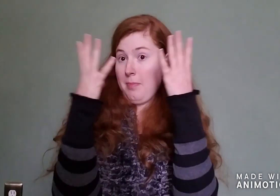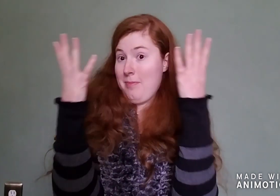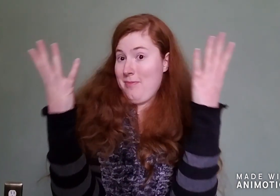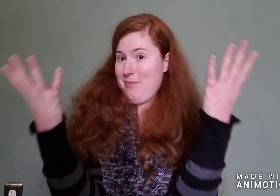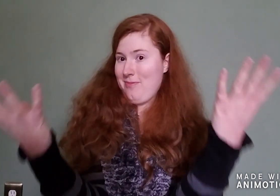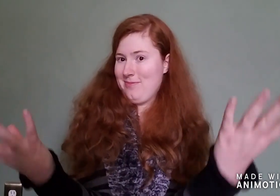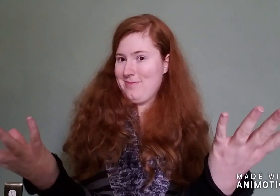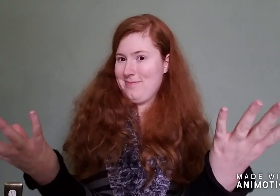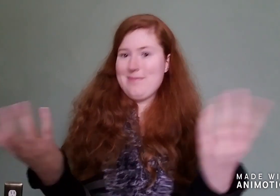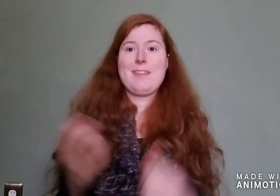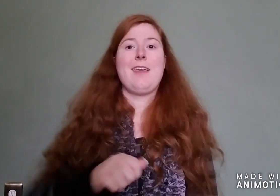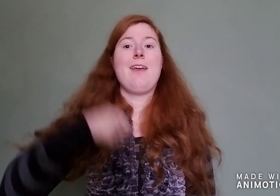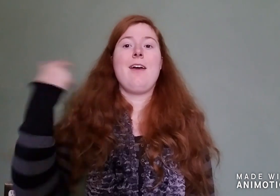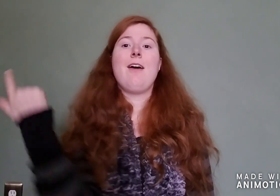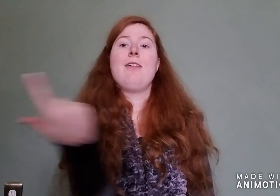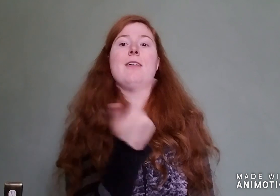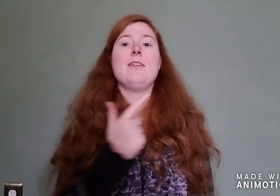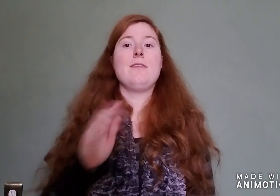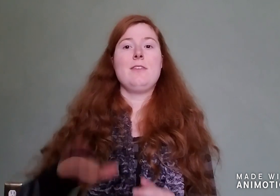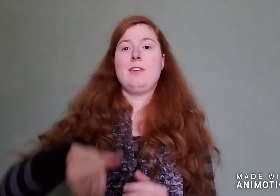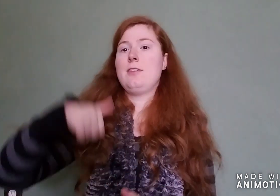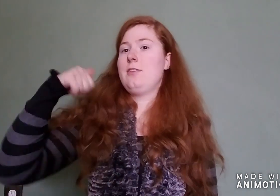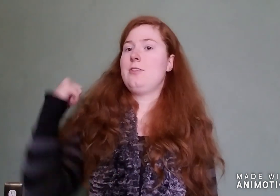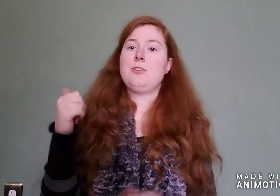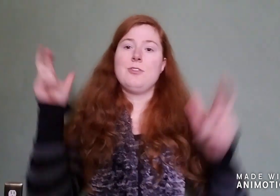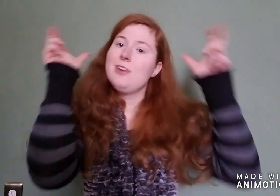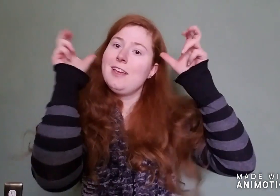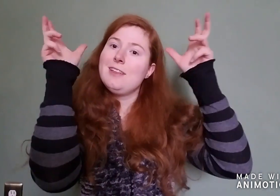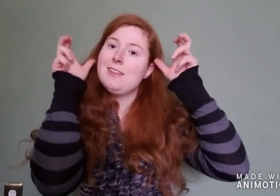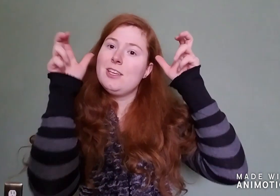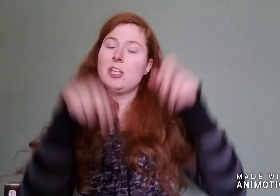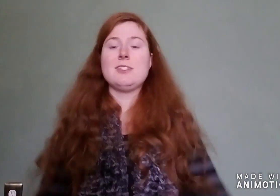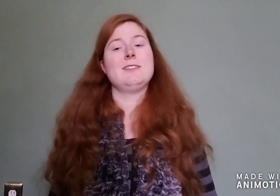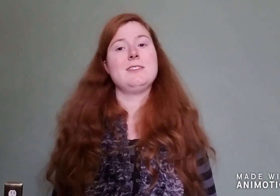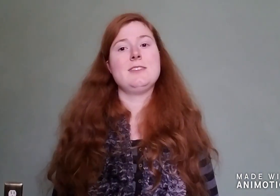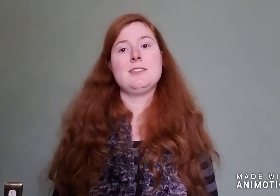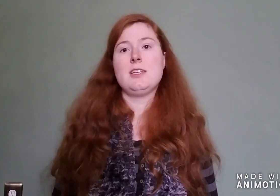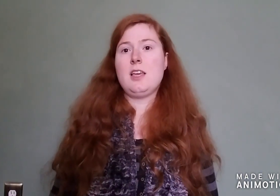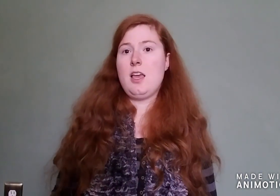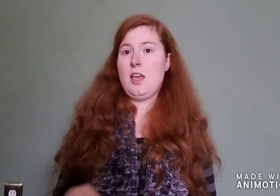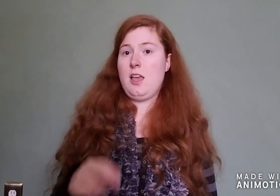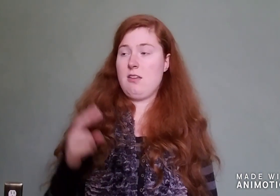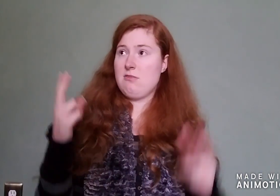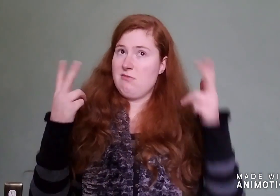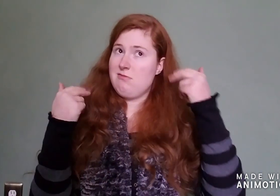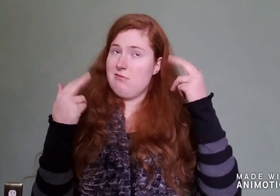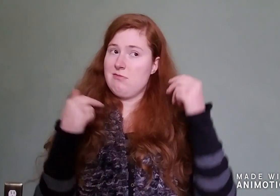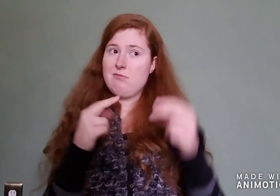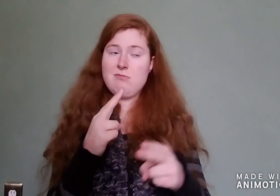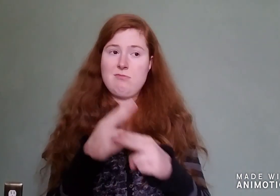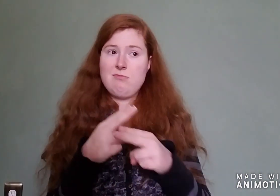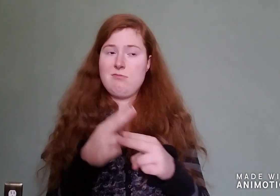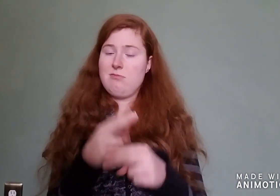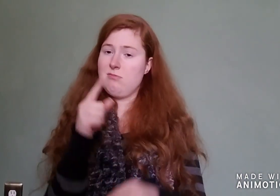All of the other reindeer used to laugh and call him names,